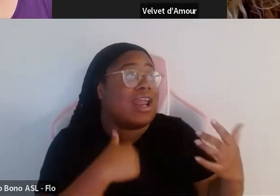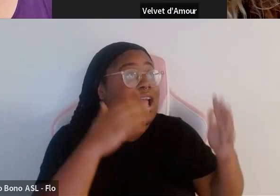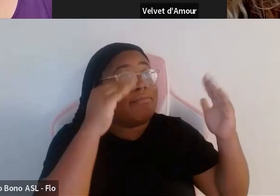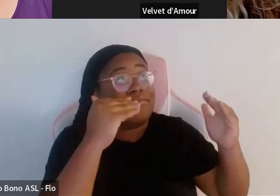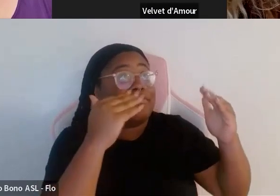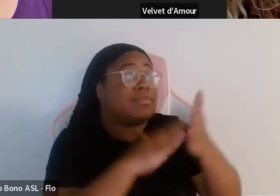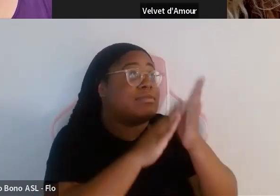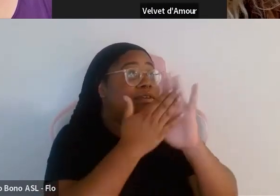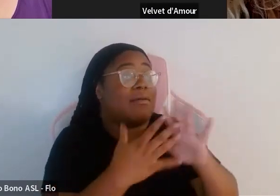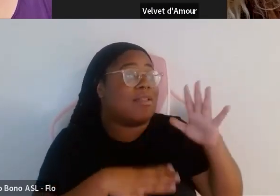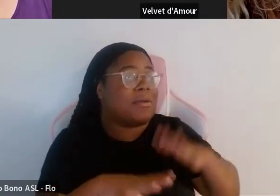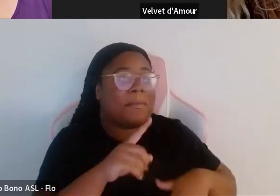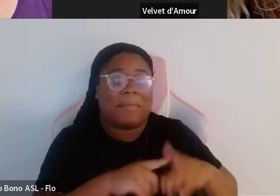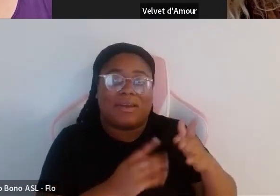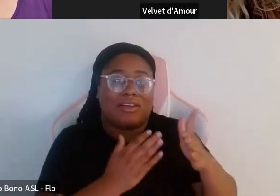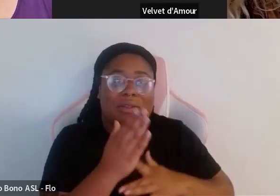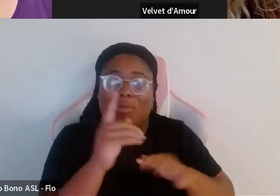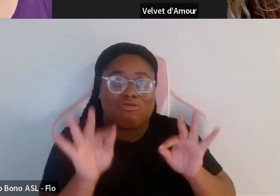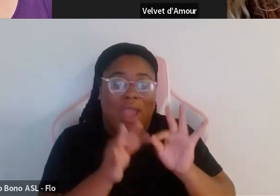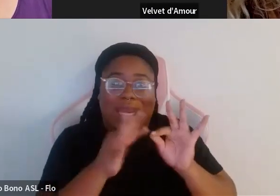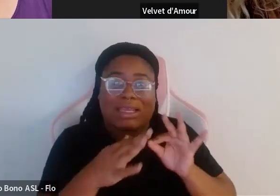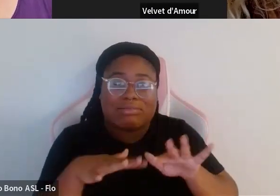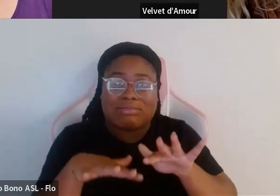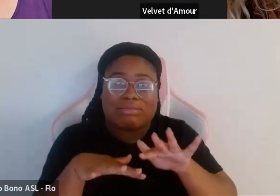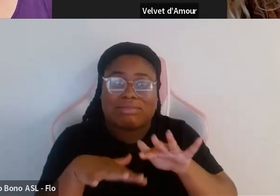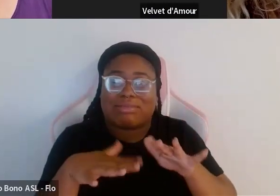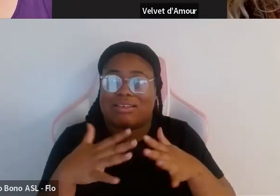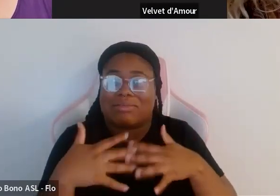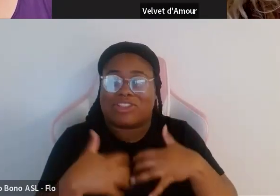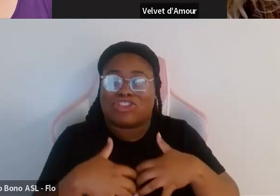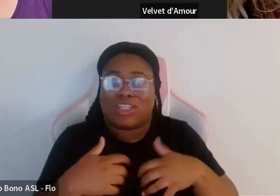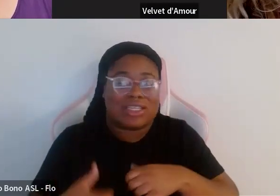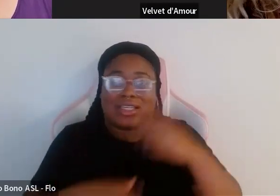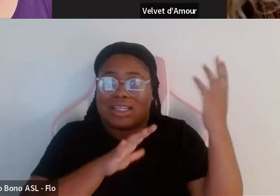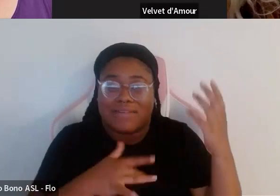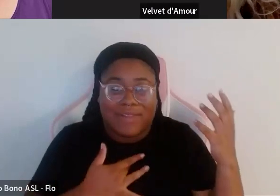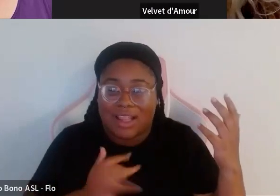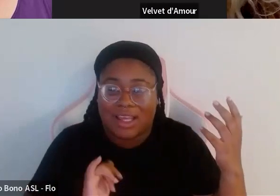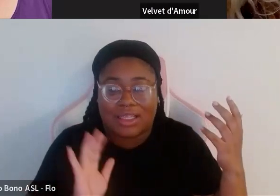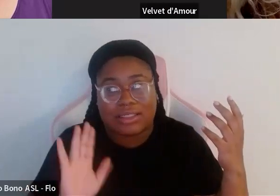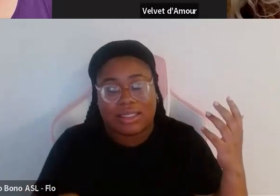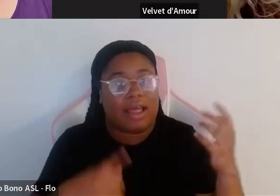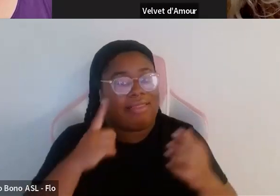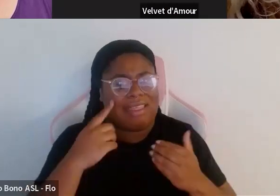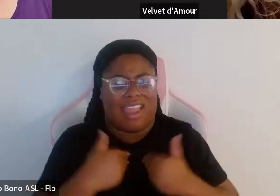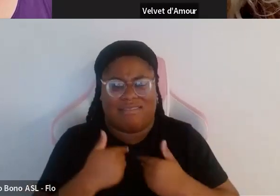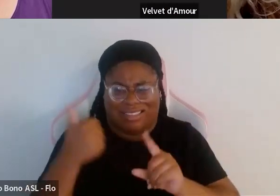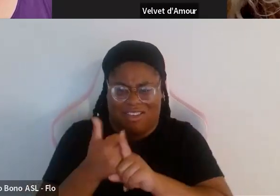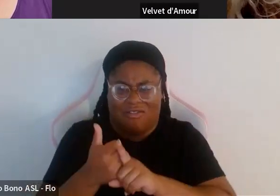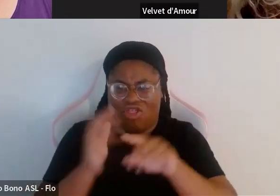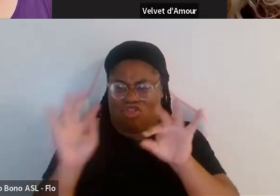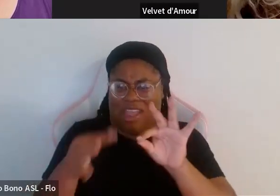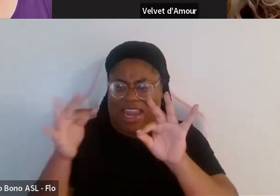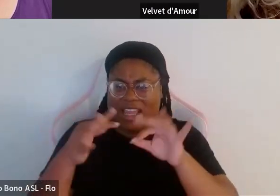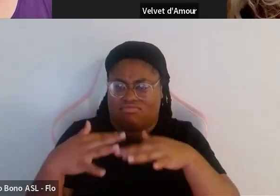but i could never get past threading the actual machine without wanting to throw it across the room because now i think they actually have self-threading machines